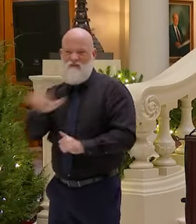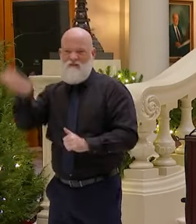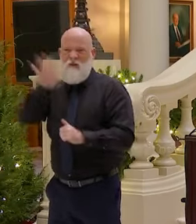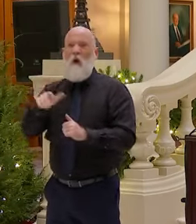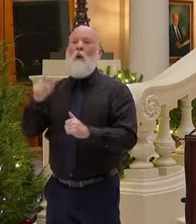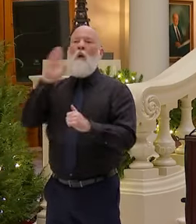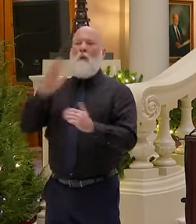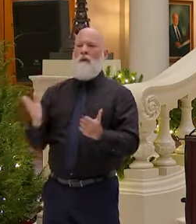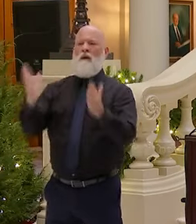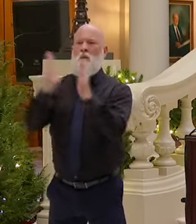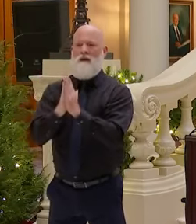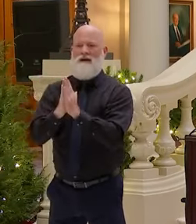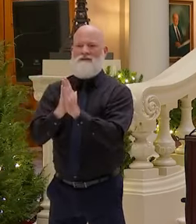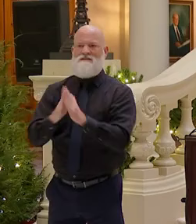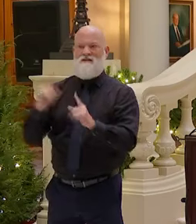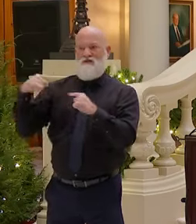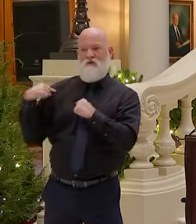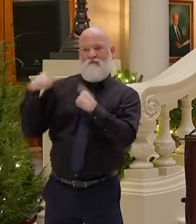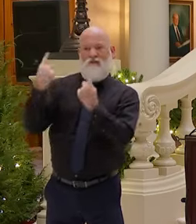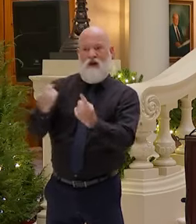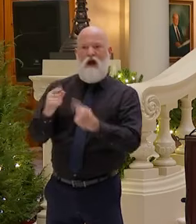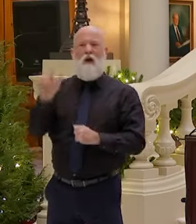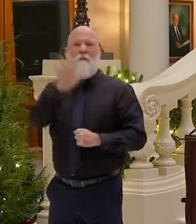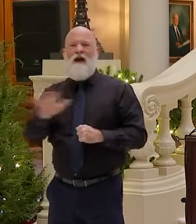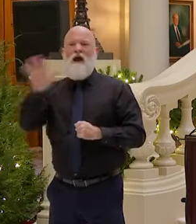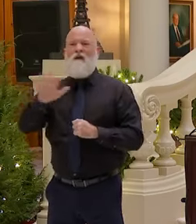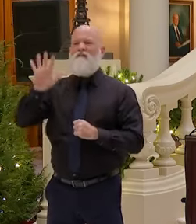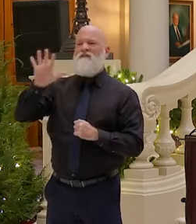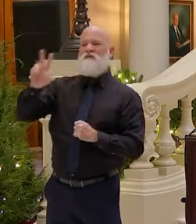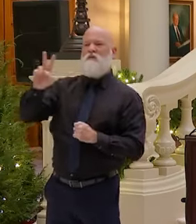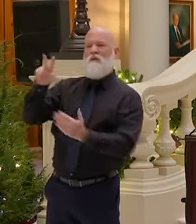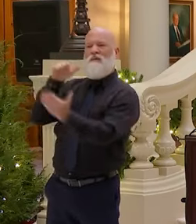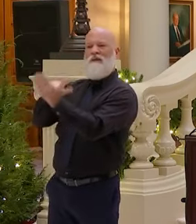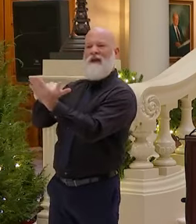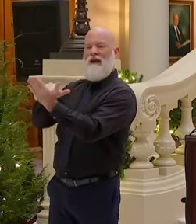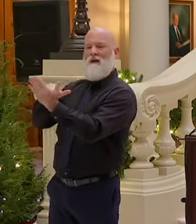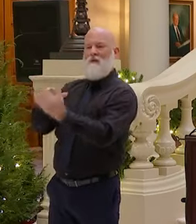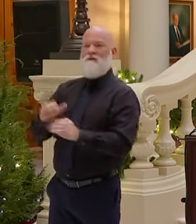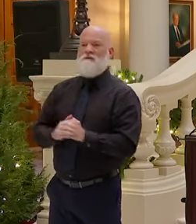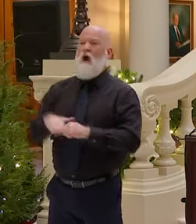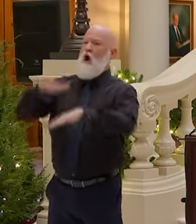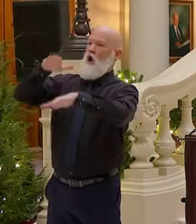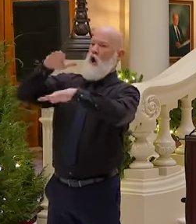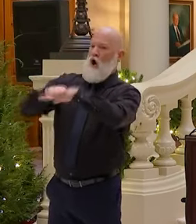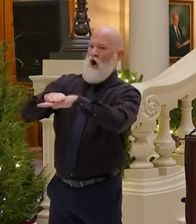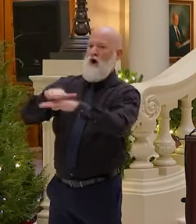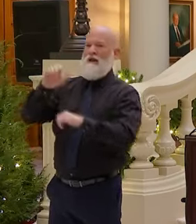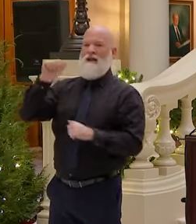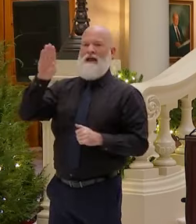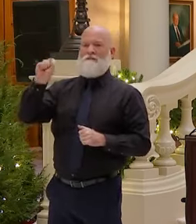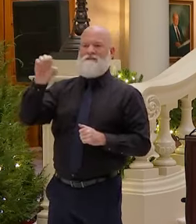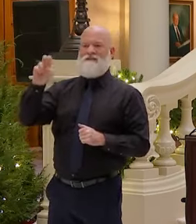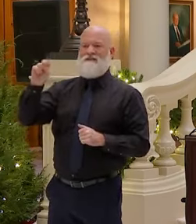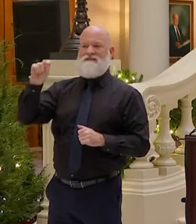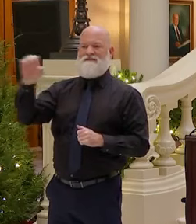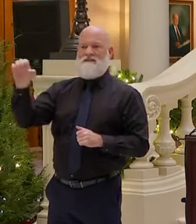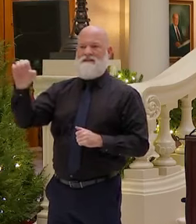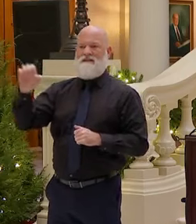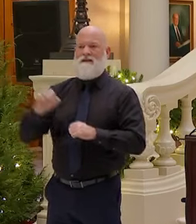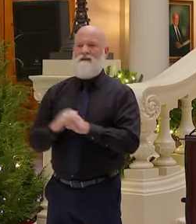and another 52,602 that are on the absentee ballot portal dashboard for the counties to accept.